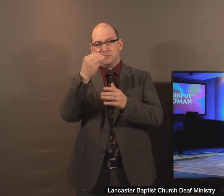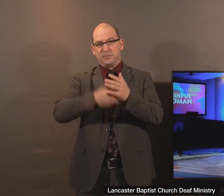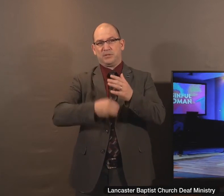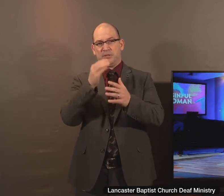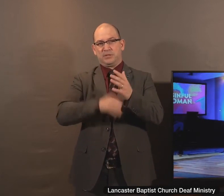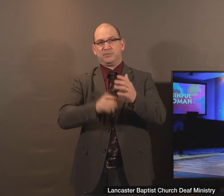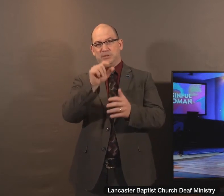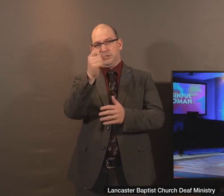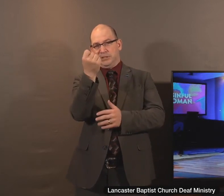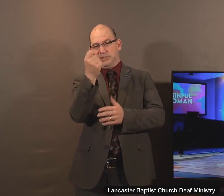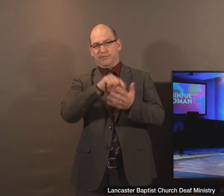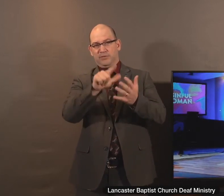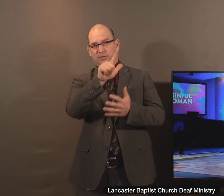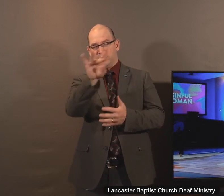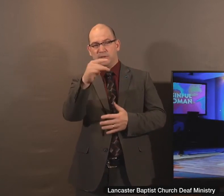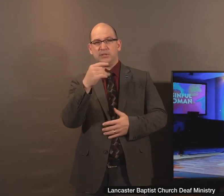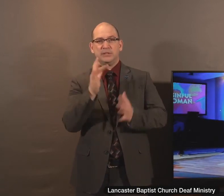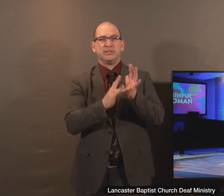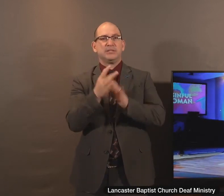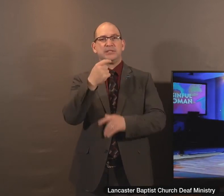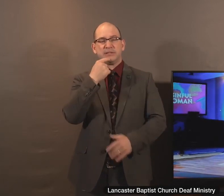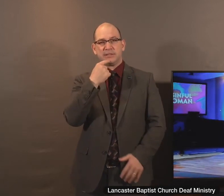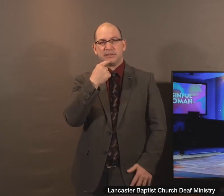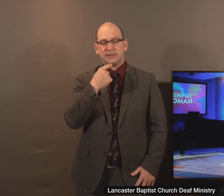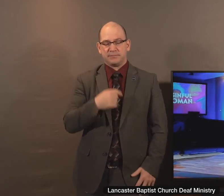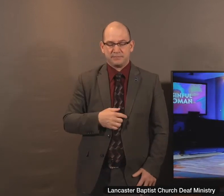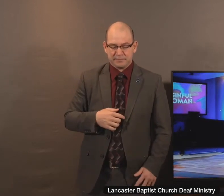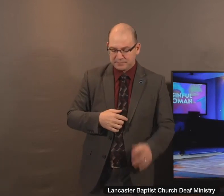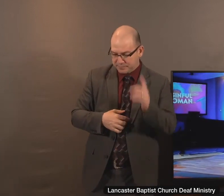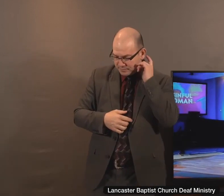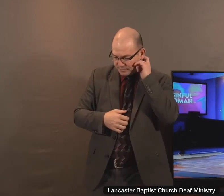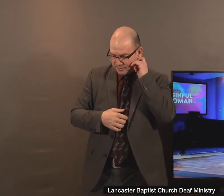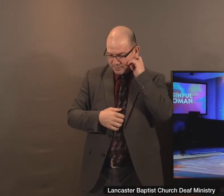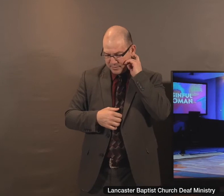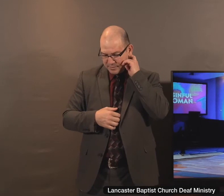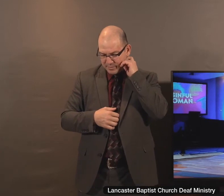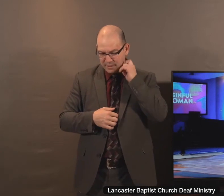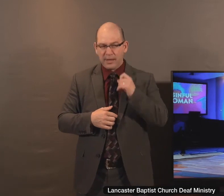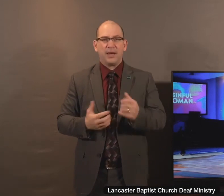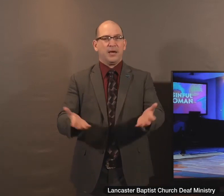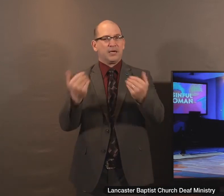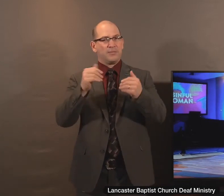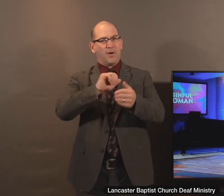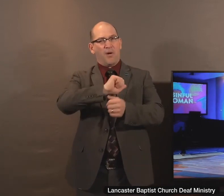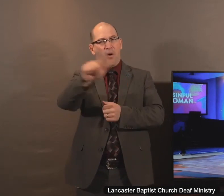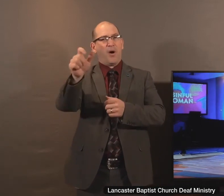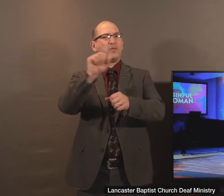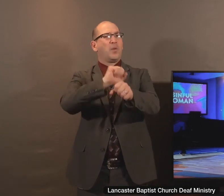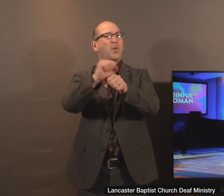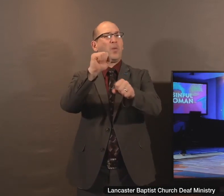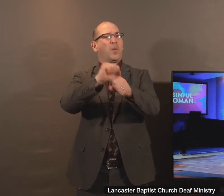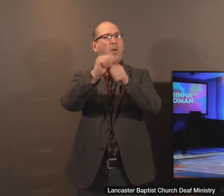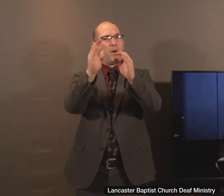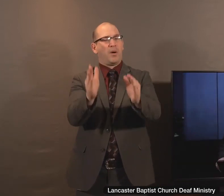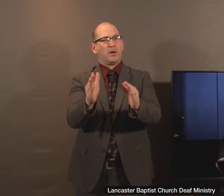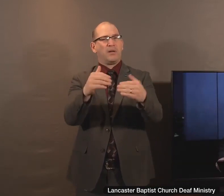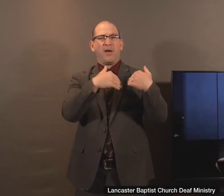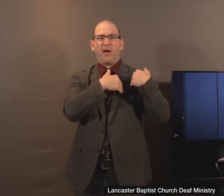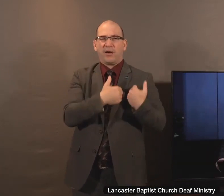28. Jesus had said outside of this home, come unto me all ye that labor and are heavy laden and I will